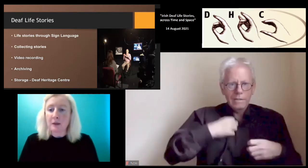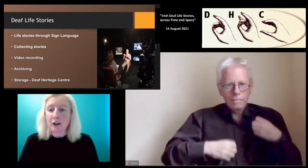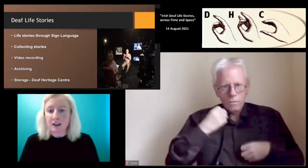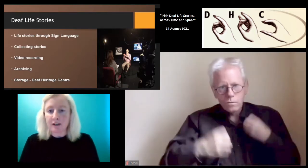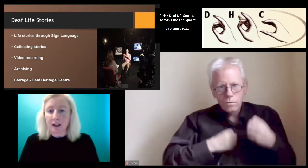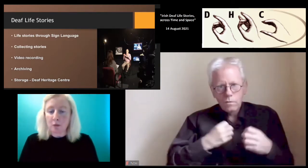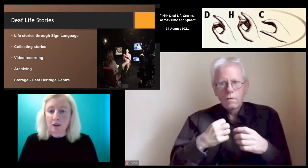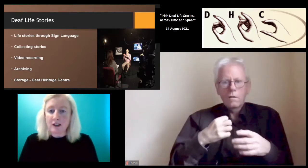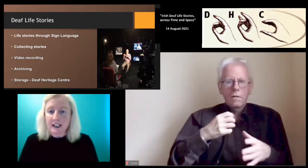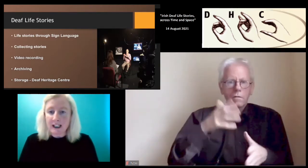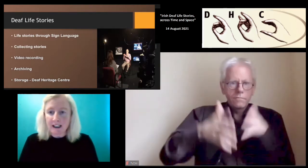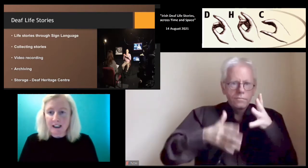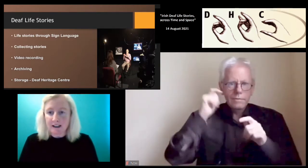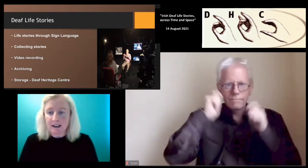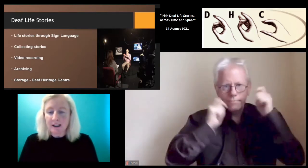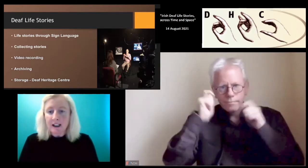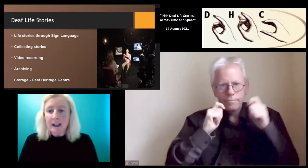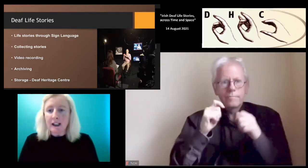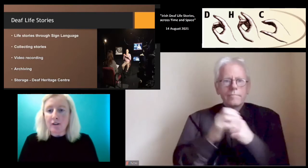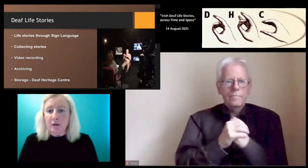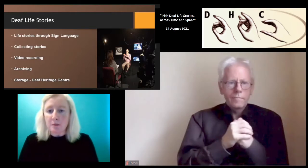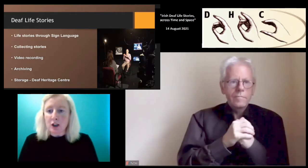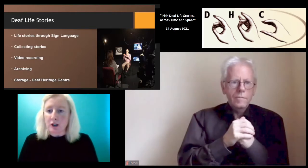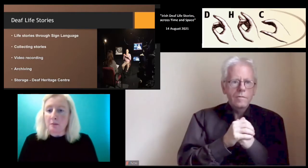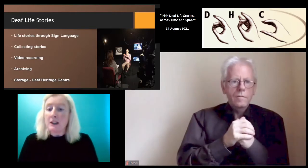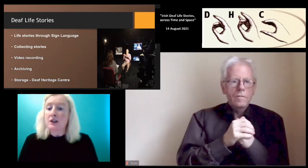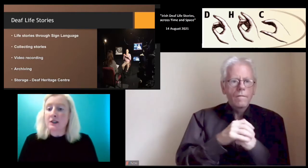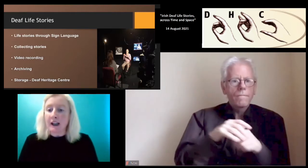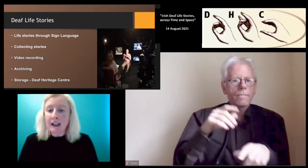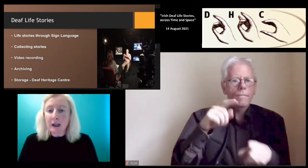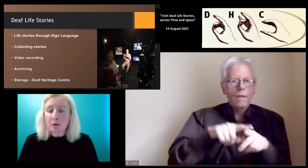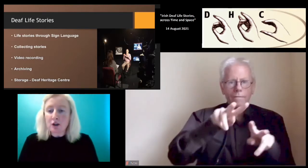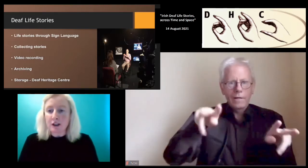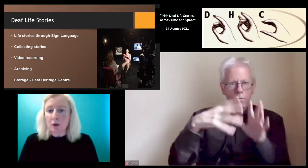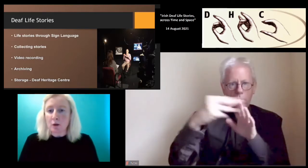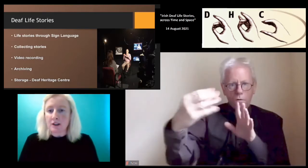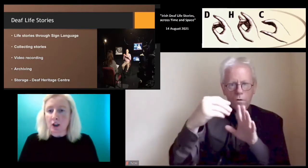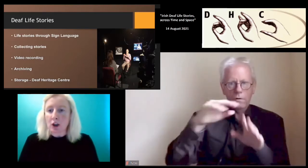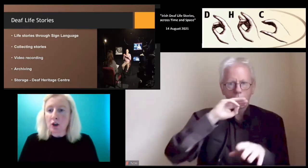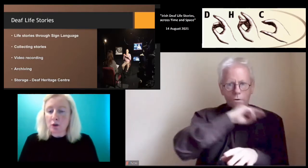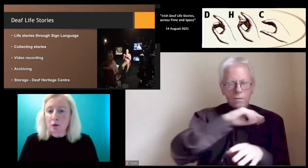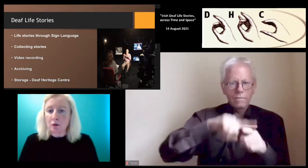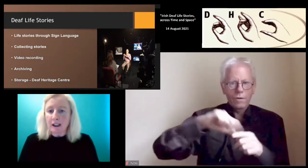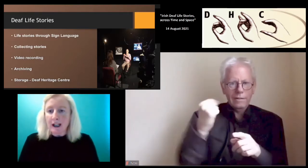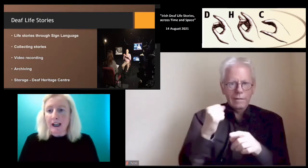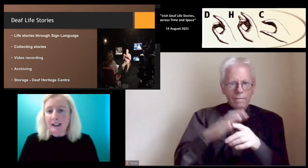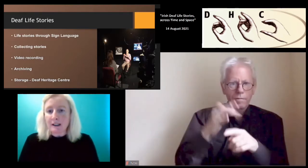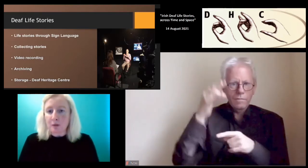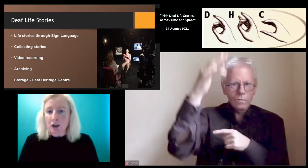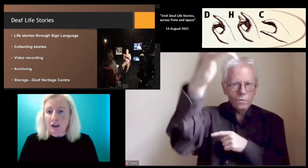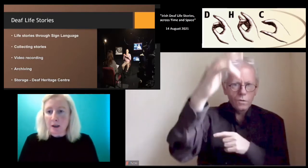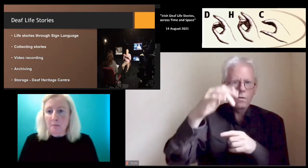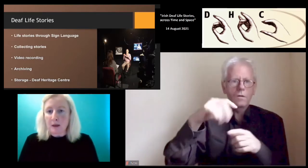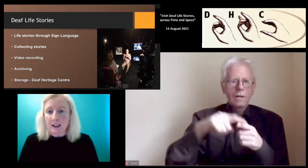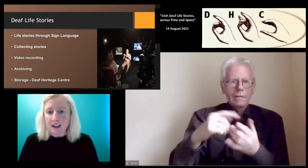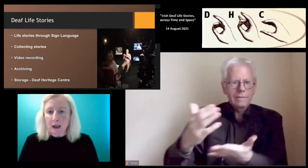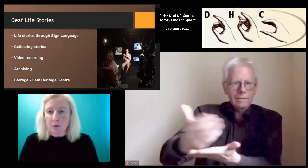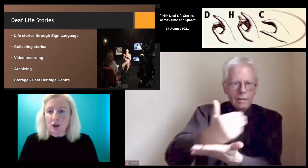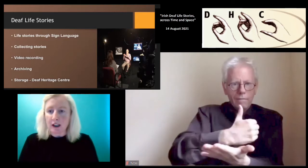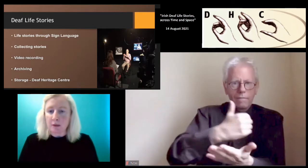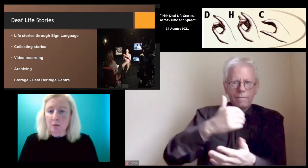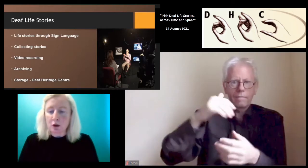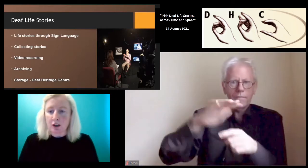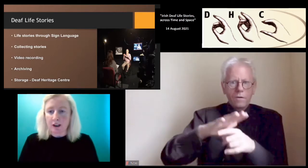the past. It's imperative that we retain this information, sign language denotes a true expression,